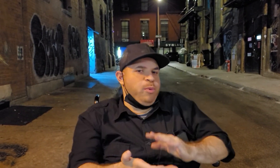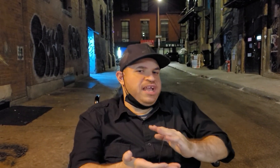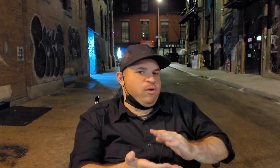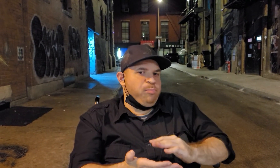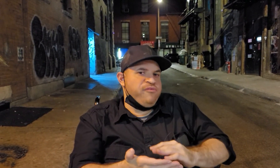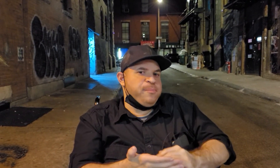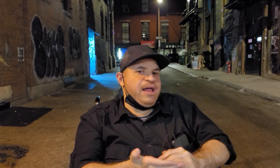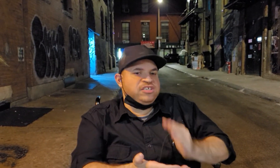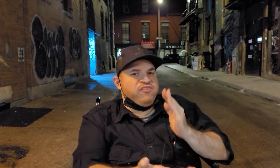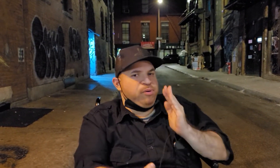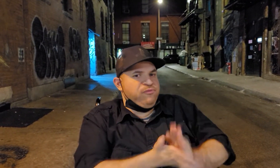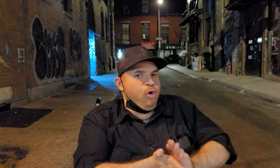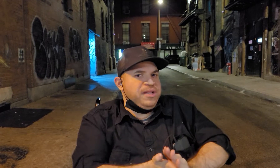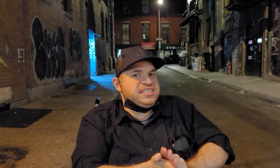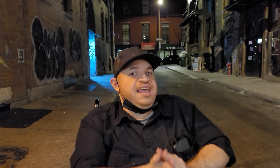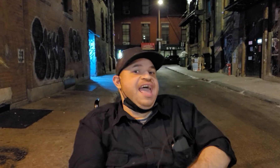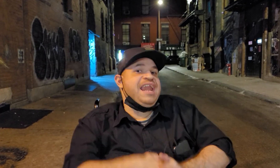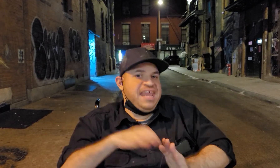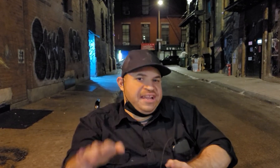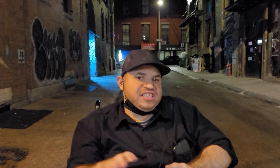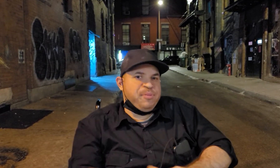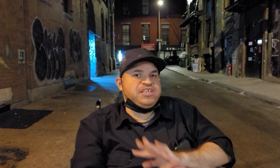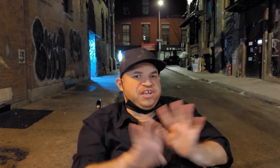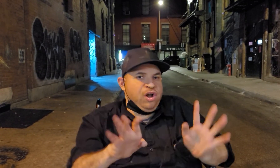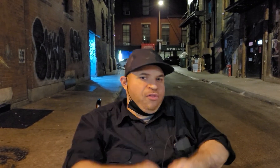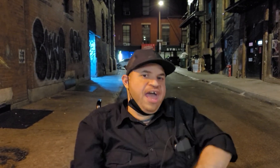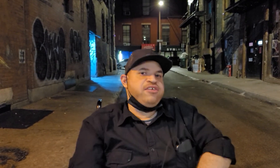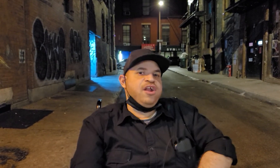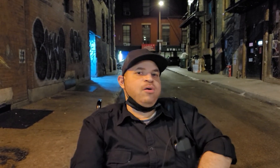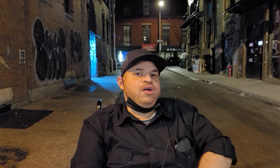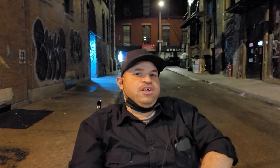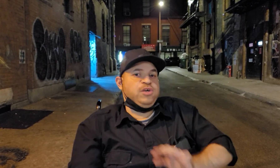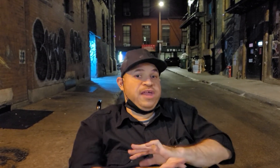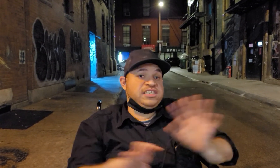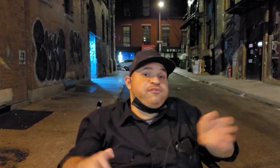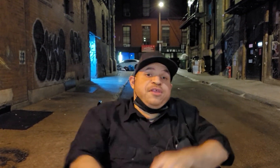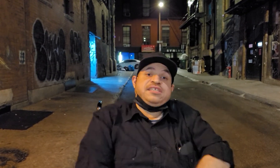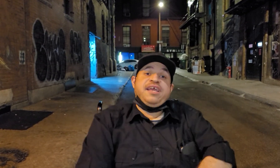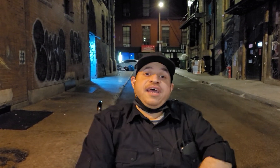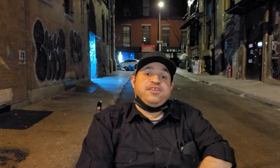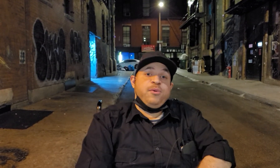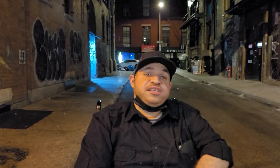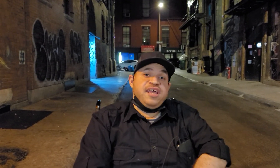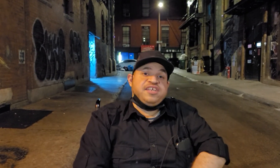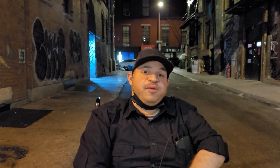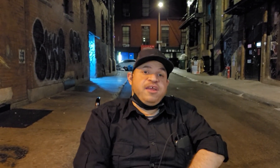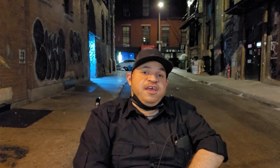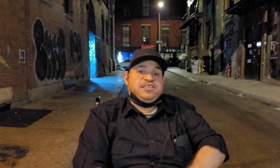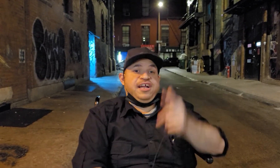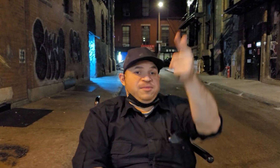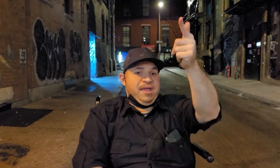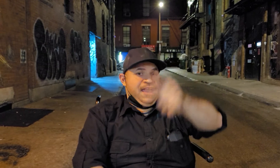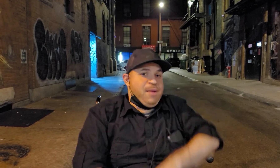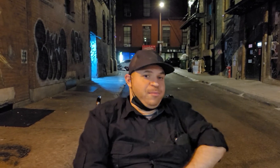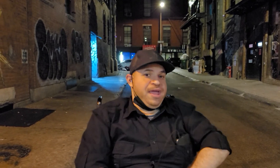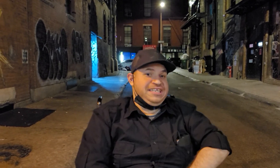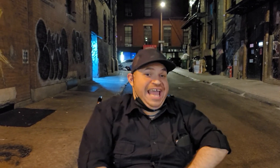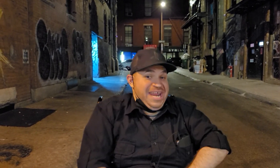we get the perfect balance of performance and heat dissipation and all that you know so that's it for this late night tony's takes man shout out to my cameraman tanny